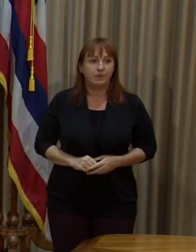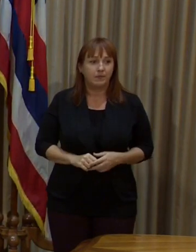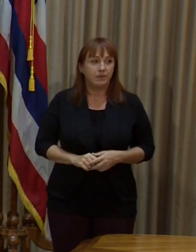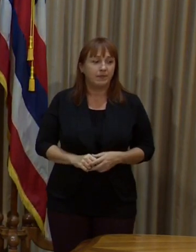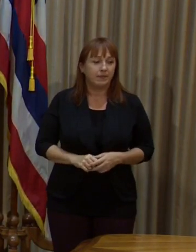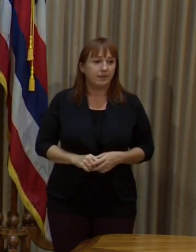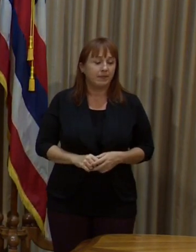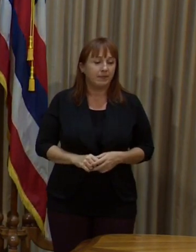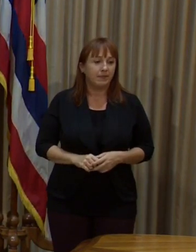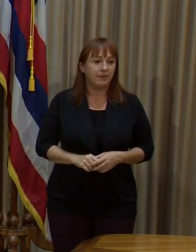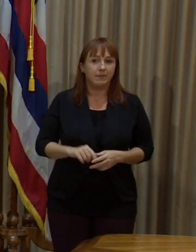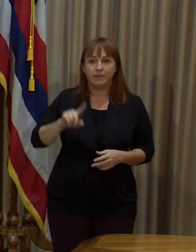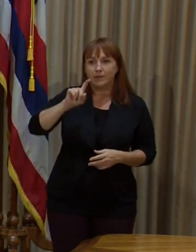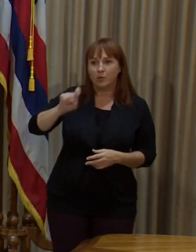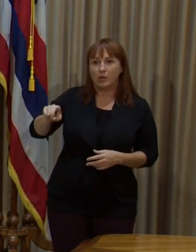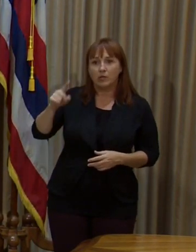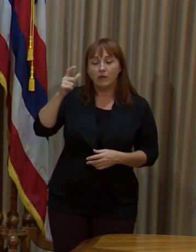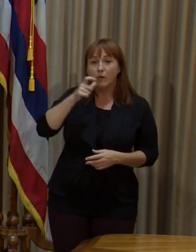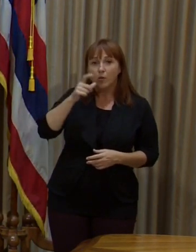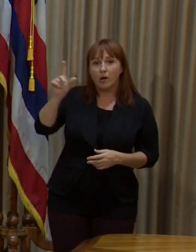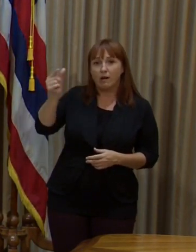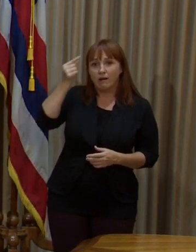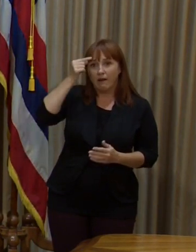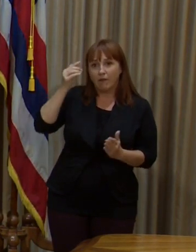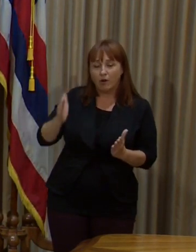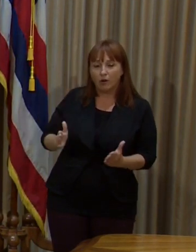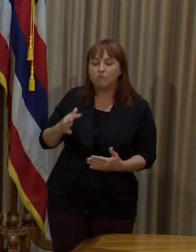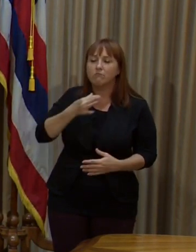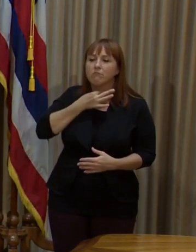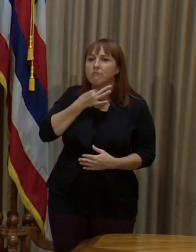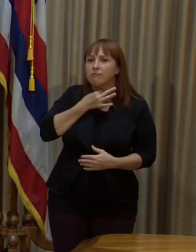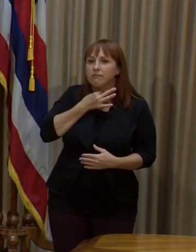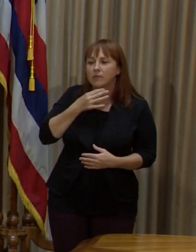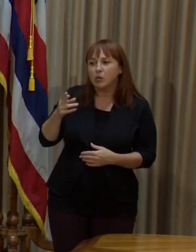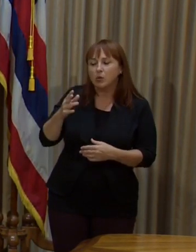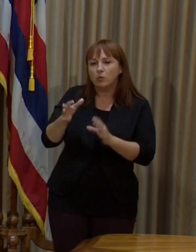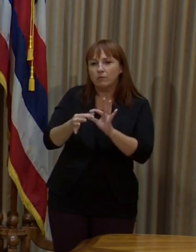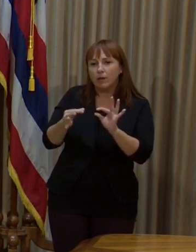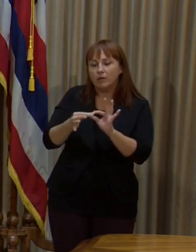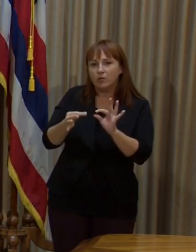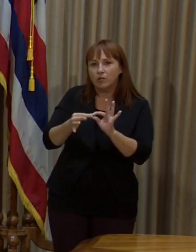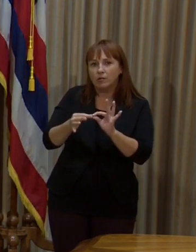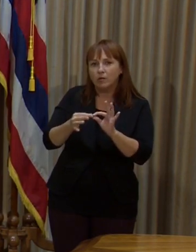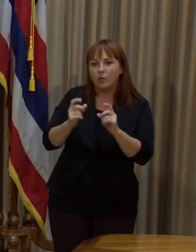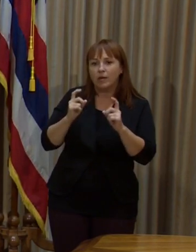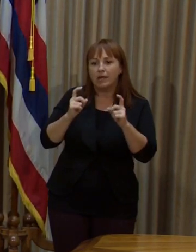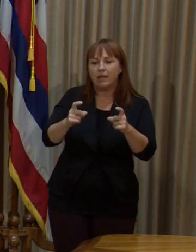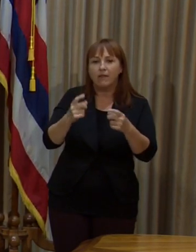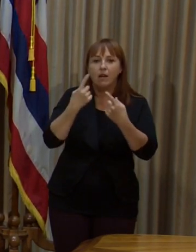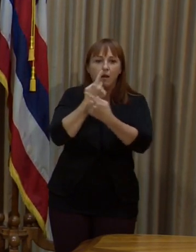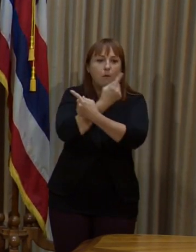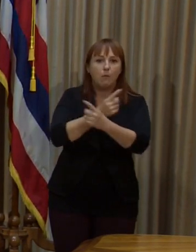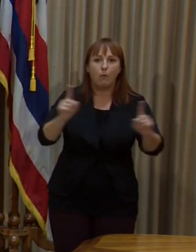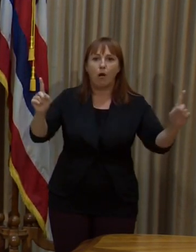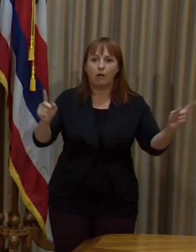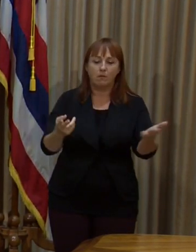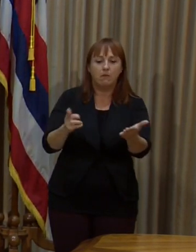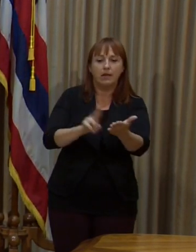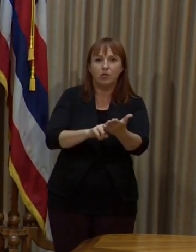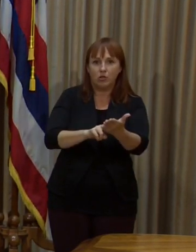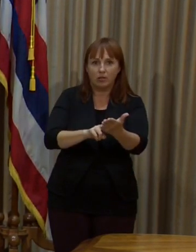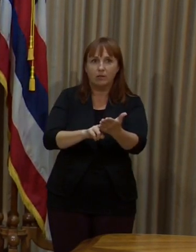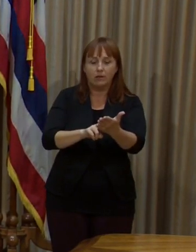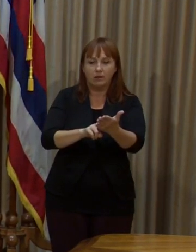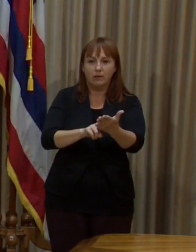Yes, this question is for the governor. I was just curious, Governor, you mentioned that you would be issuing a proclamation, and I'm